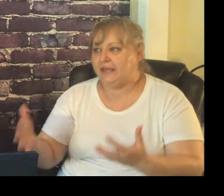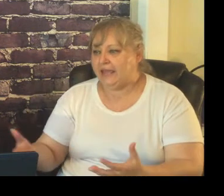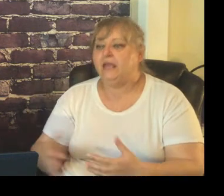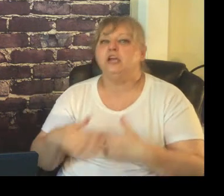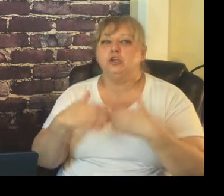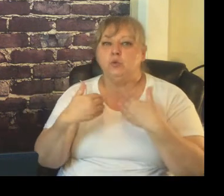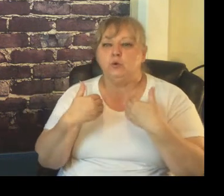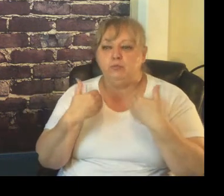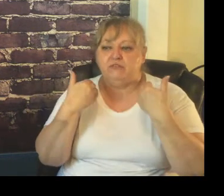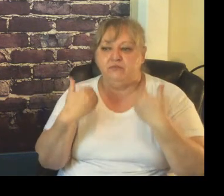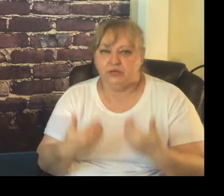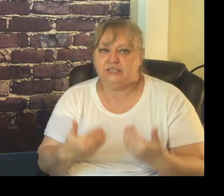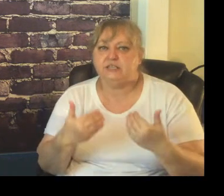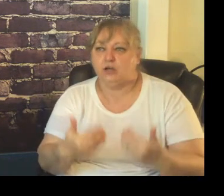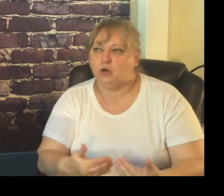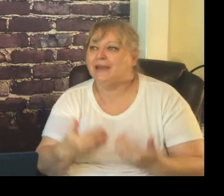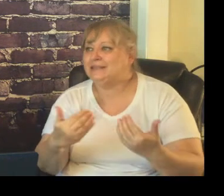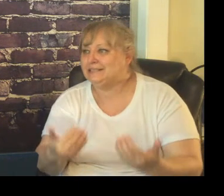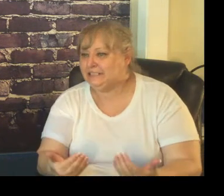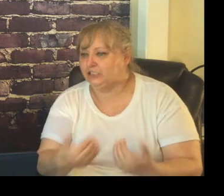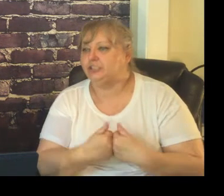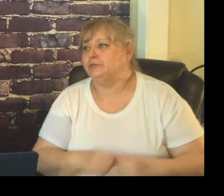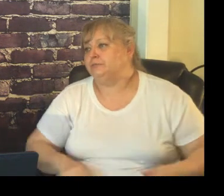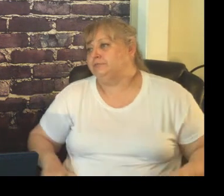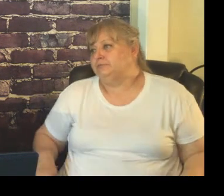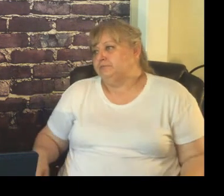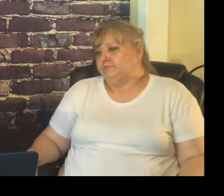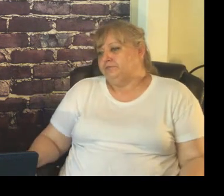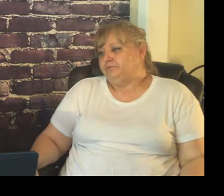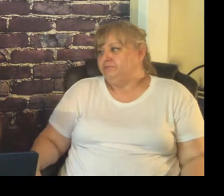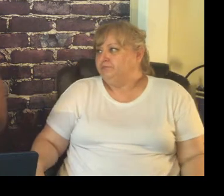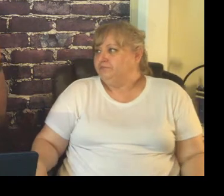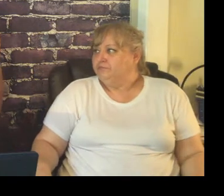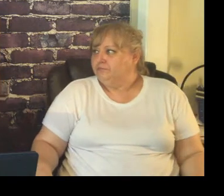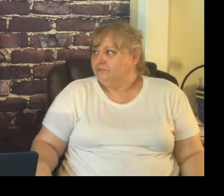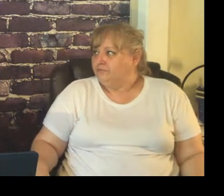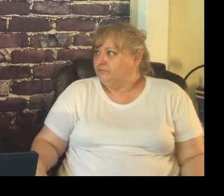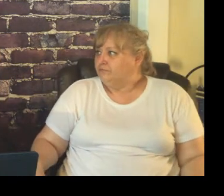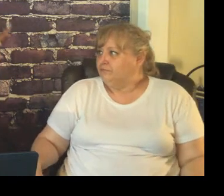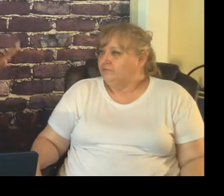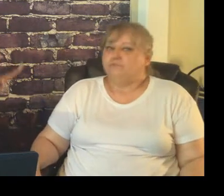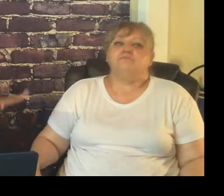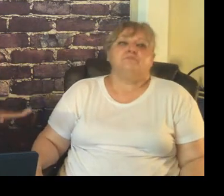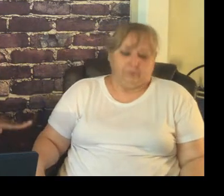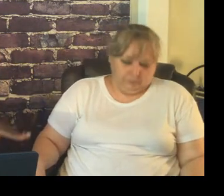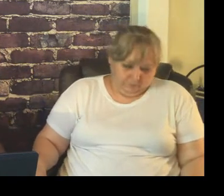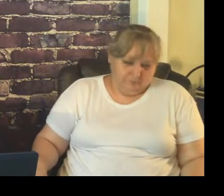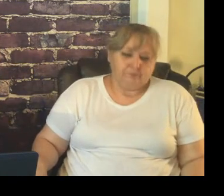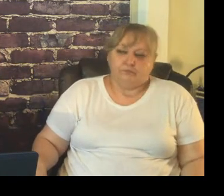day you will be free to go and teach make sure you have your what needs to be posted posted make sure